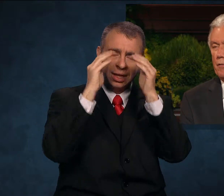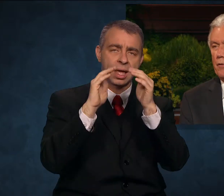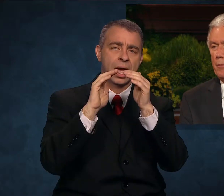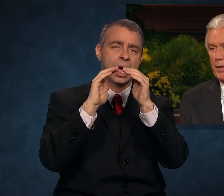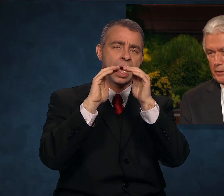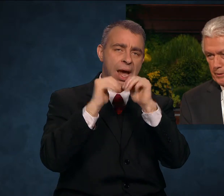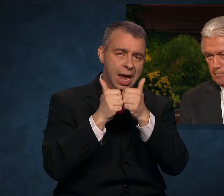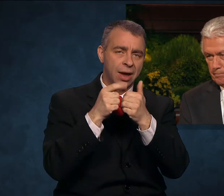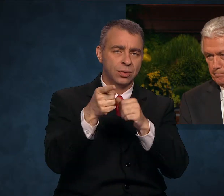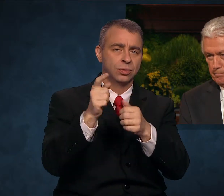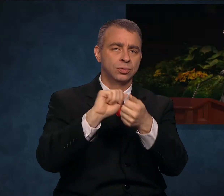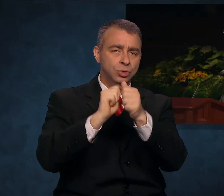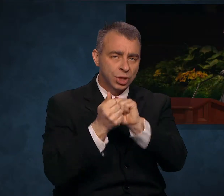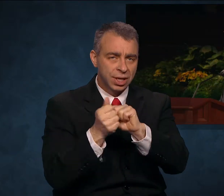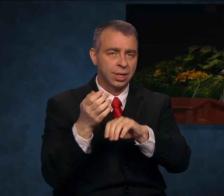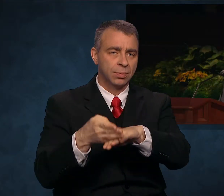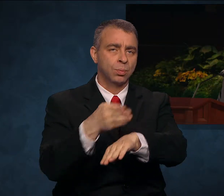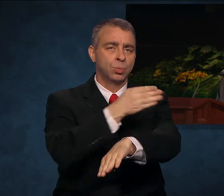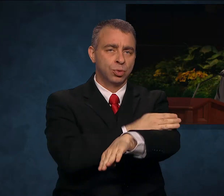for the better.